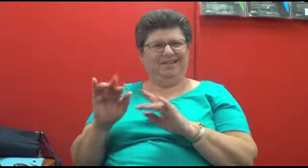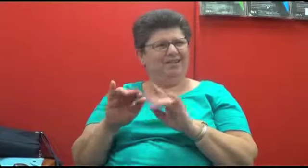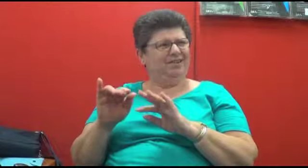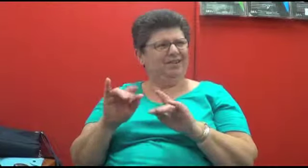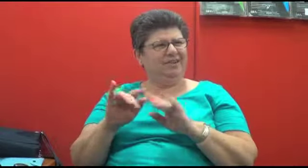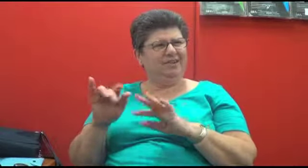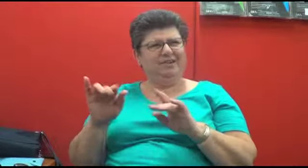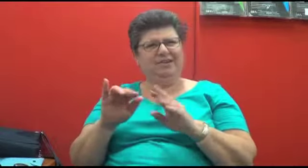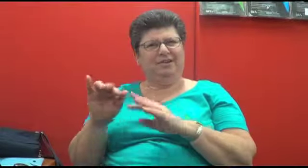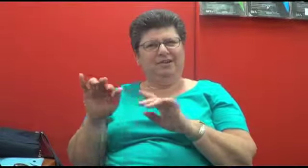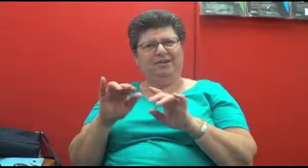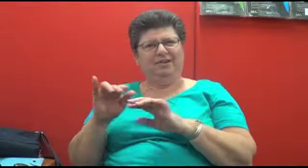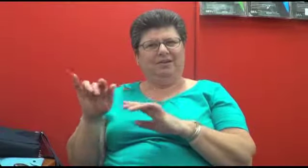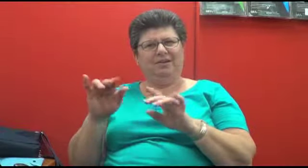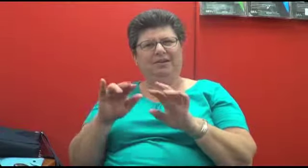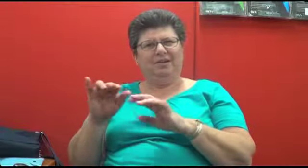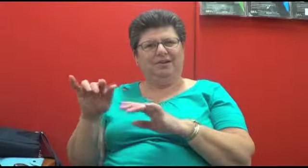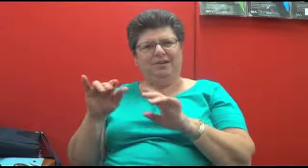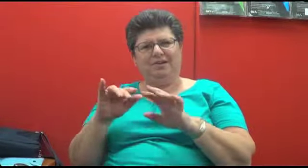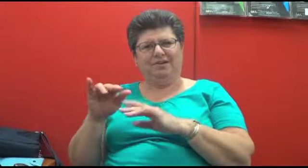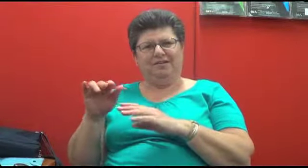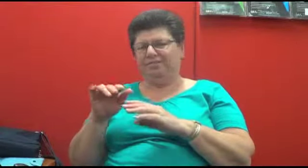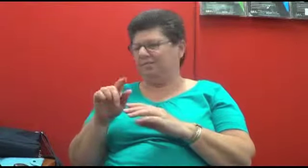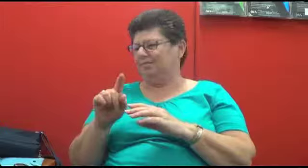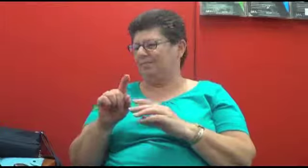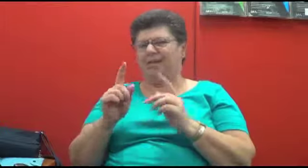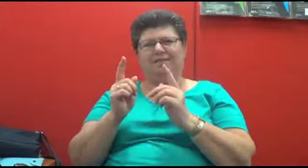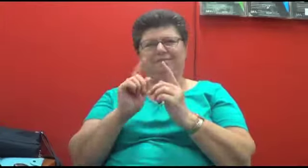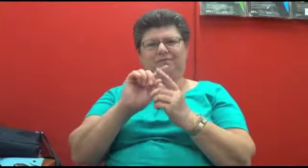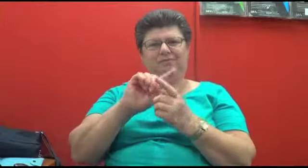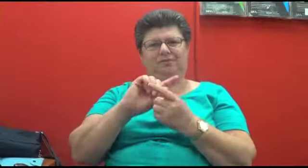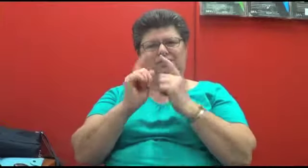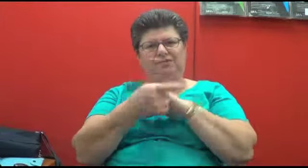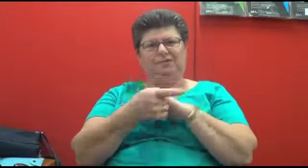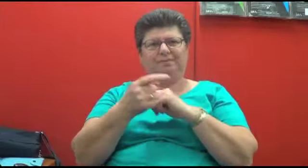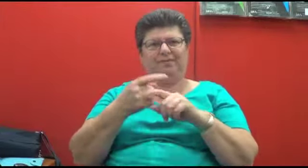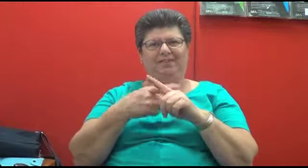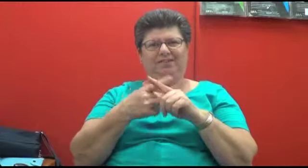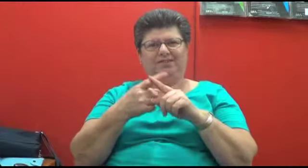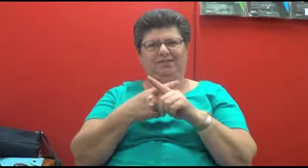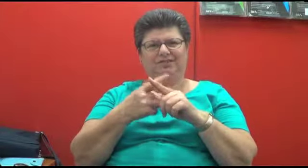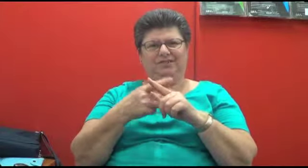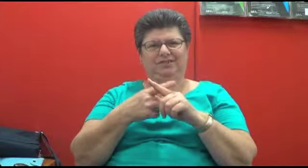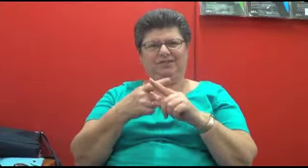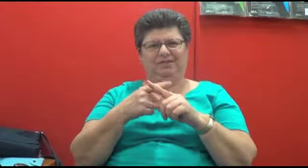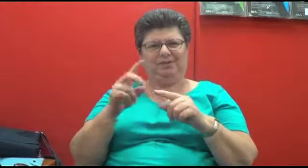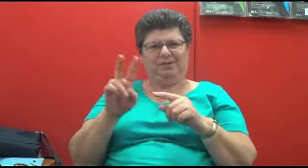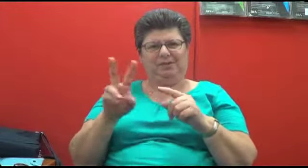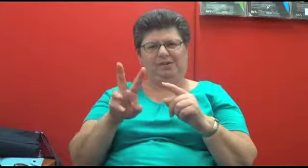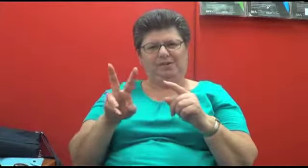in Italian onto my iPad and translate it into English so that I could read it.